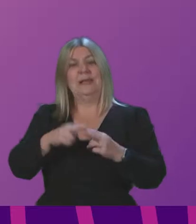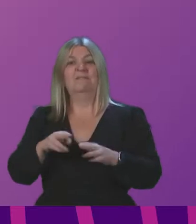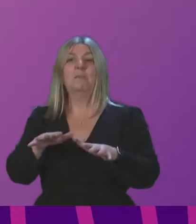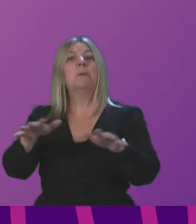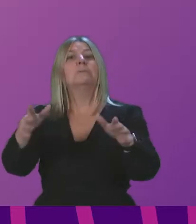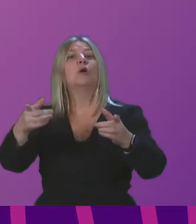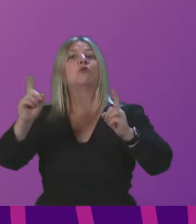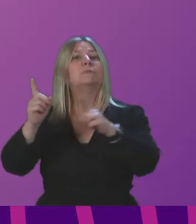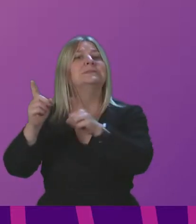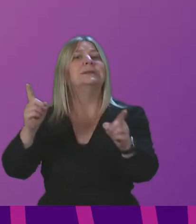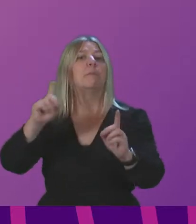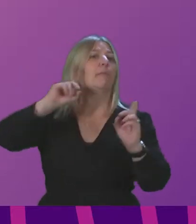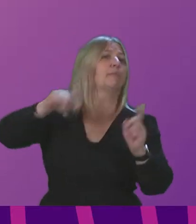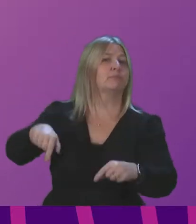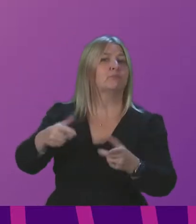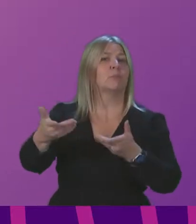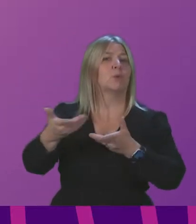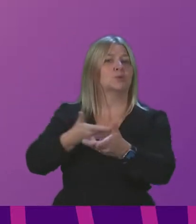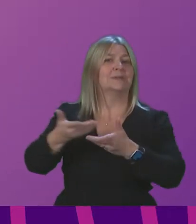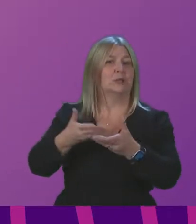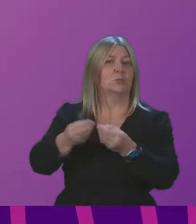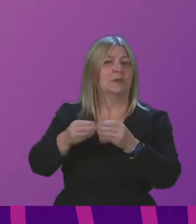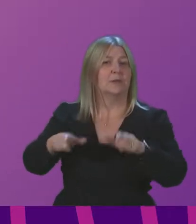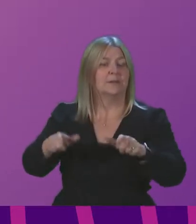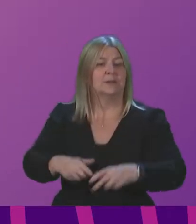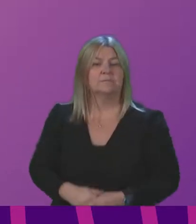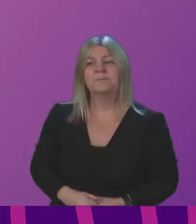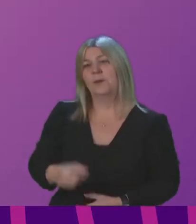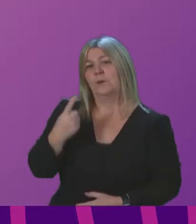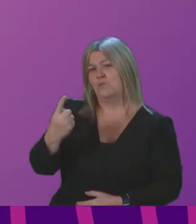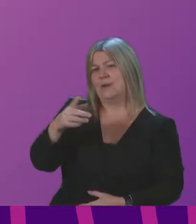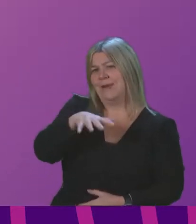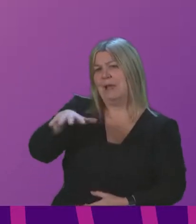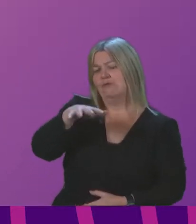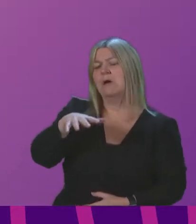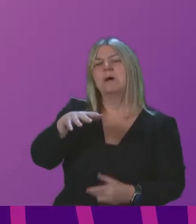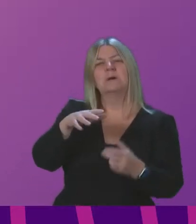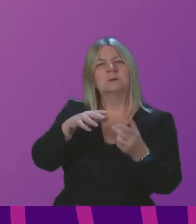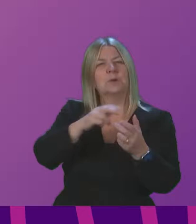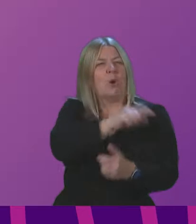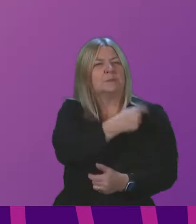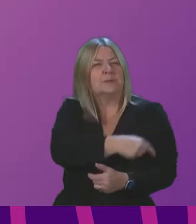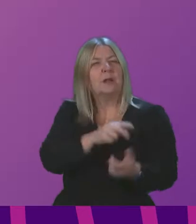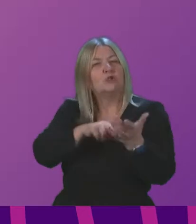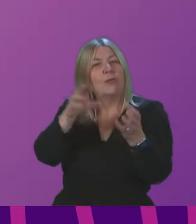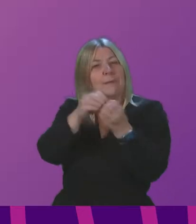consultation. The first concerns the future of the Eddington Hospital in North Berwick and it's something that I do hope that the Health Committee might look